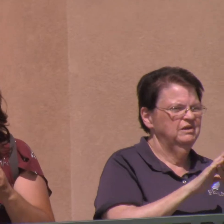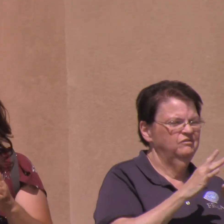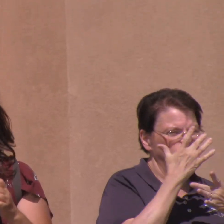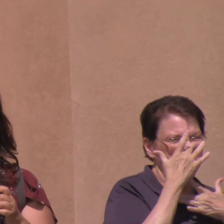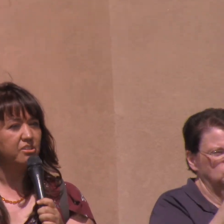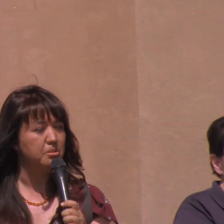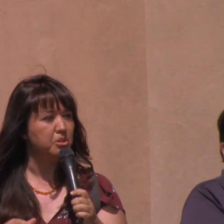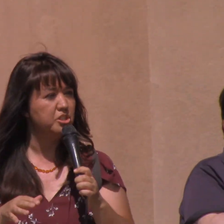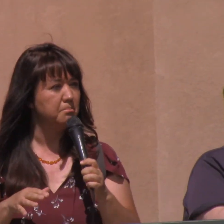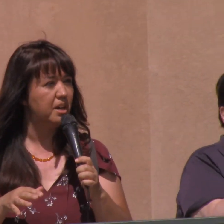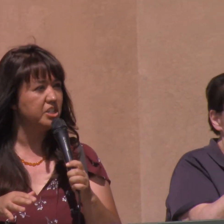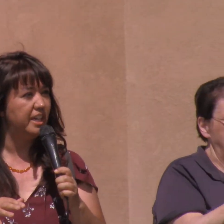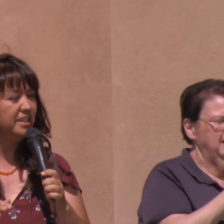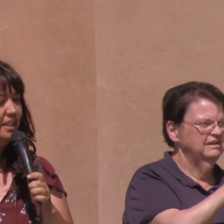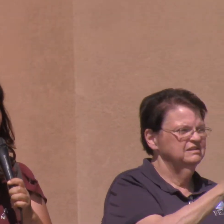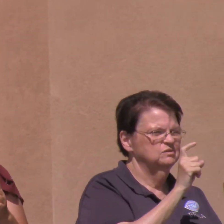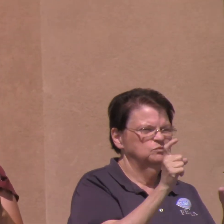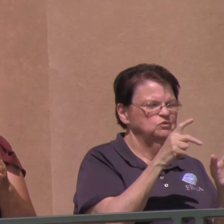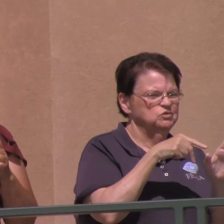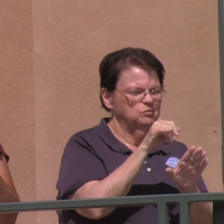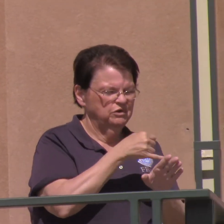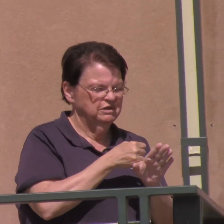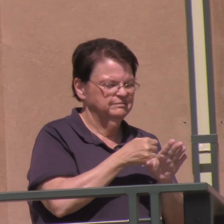you're interested in our hate distribution project.